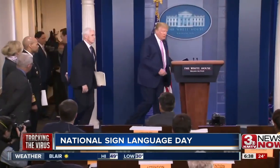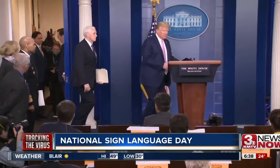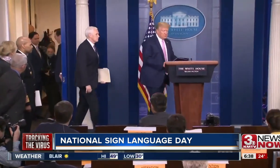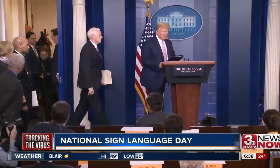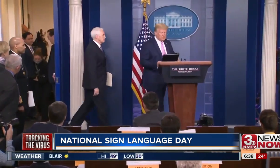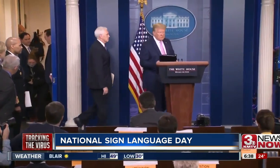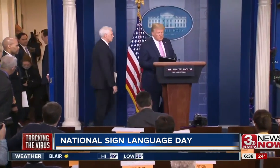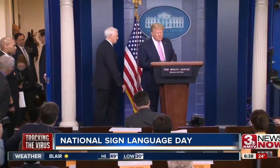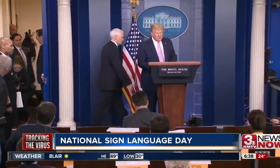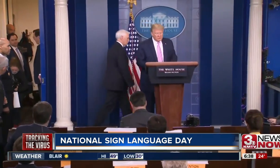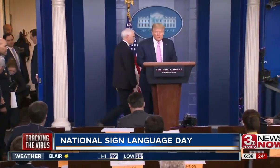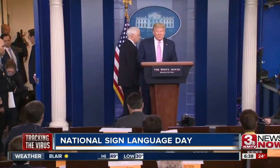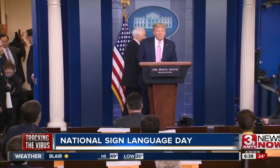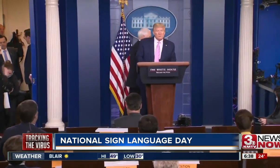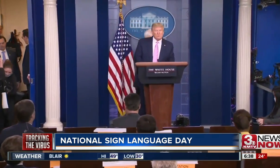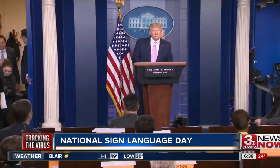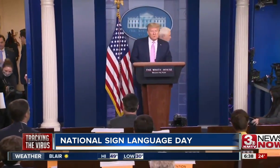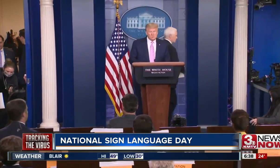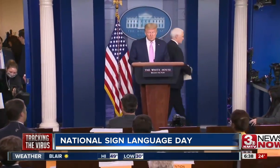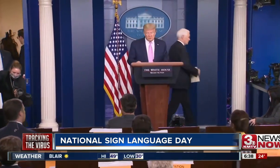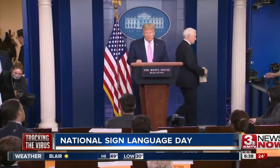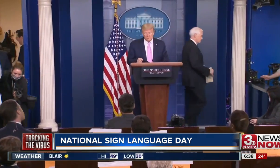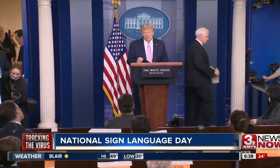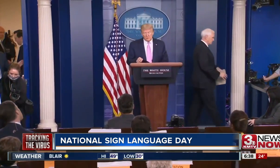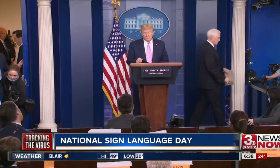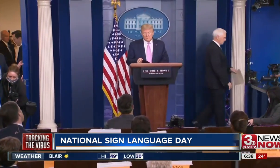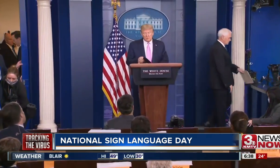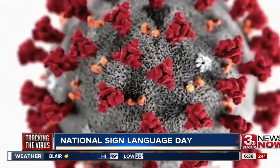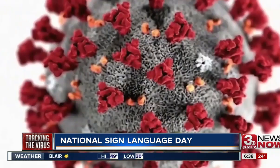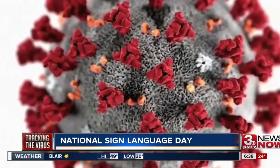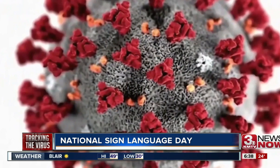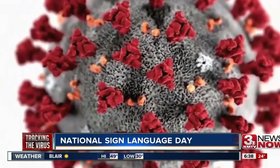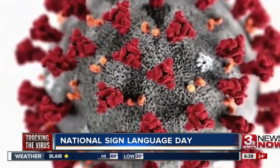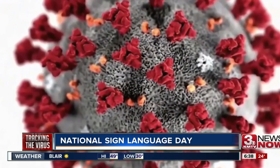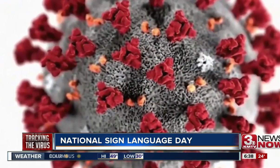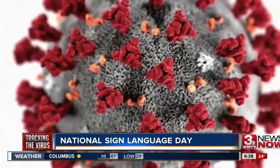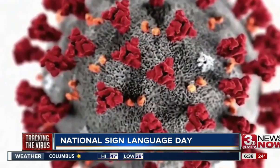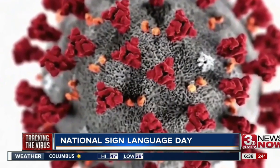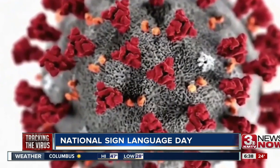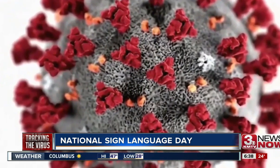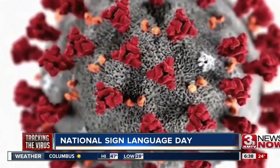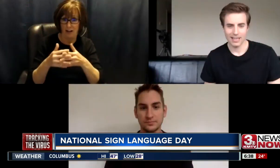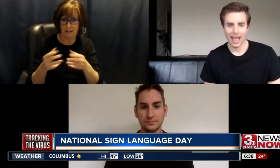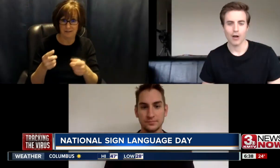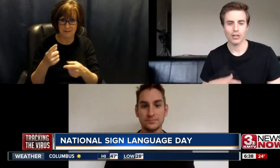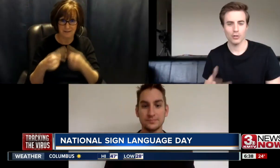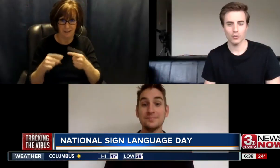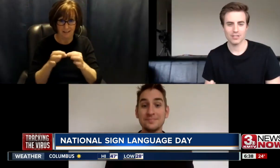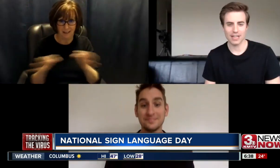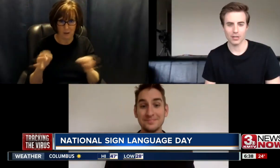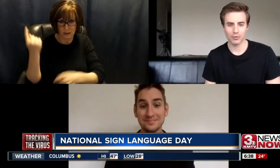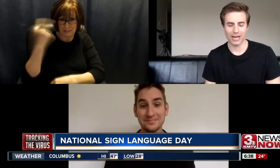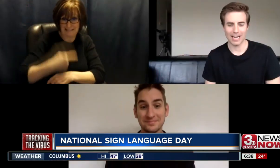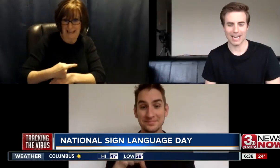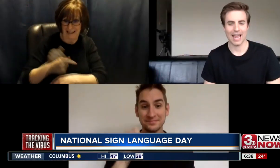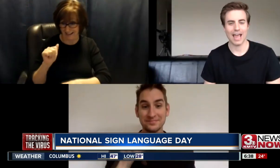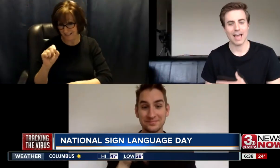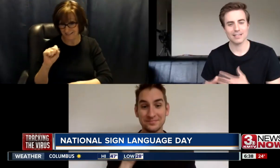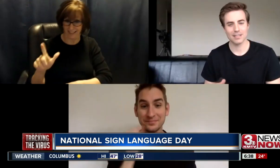paths we can use to communicate, especially as the world is navigating a global pandemic. How do you celebrate? And has